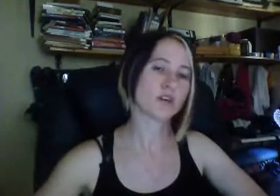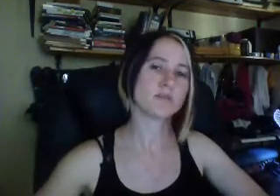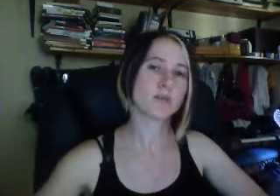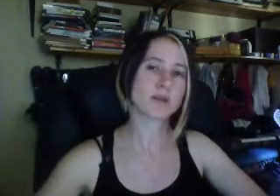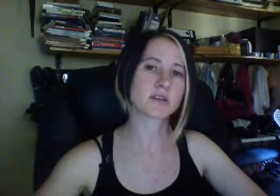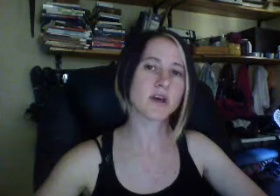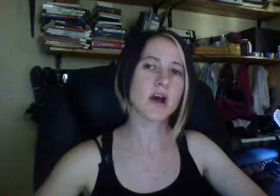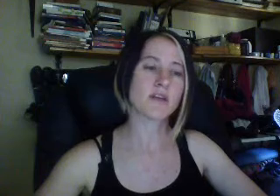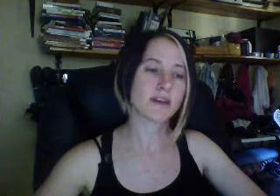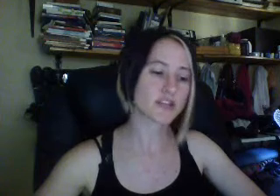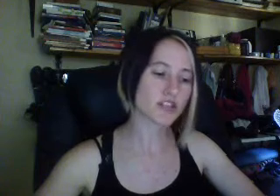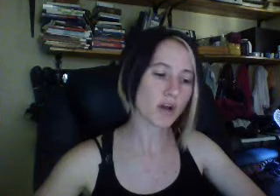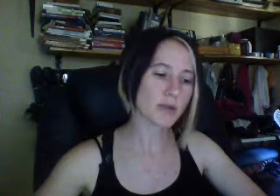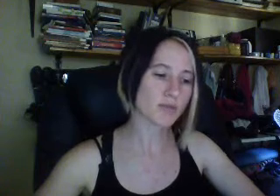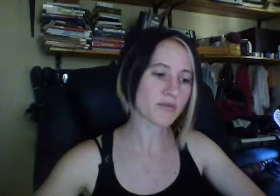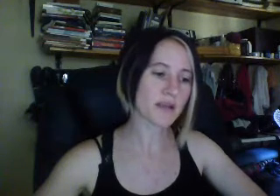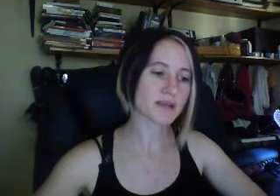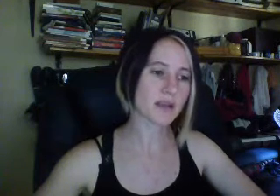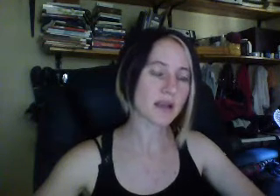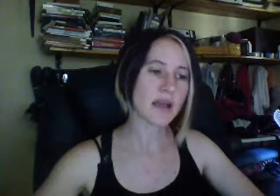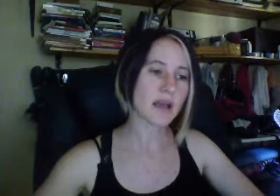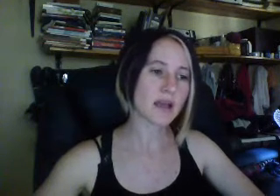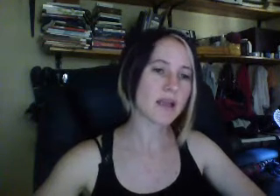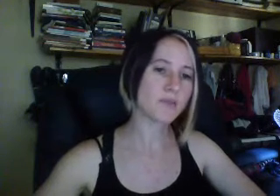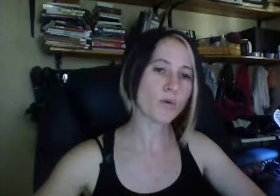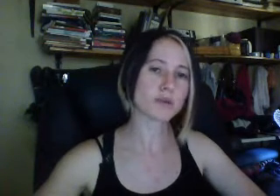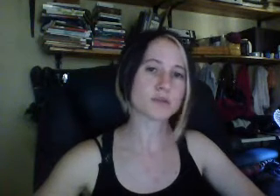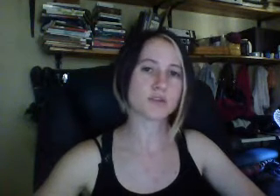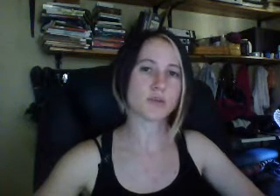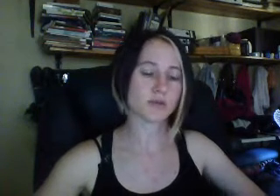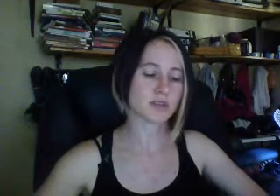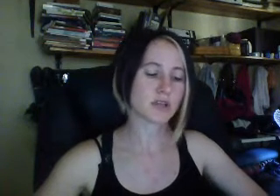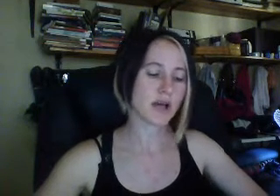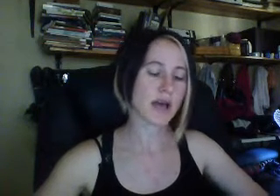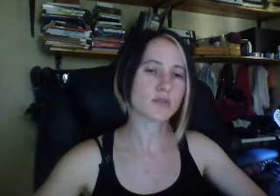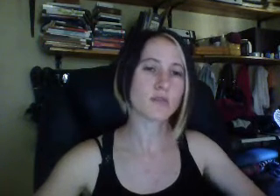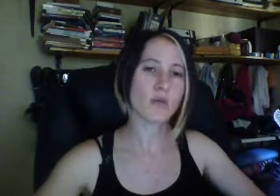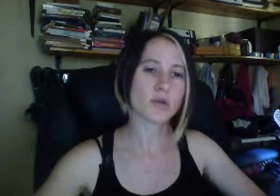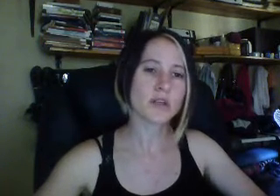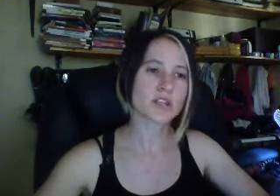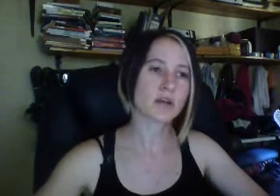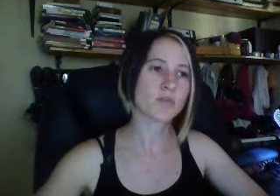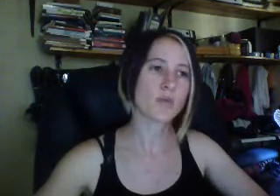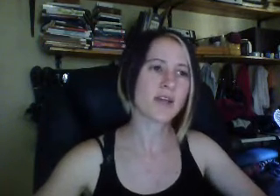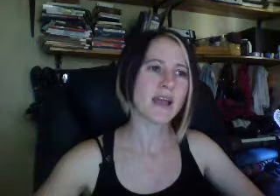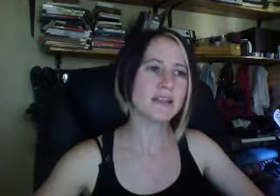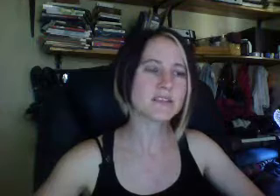starting point of actually stopping and preventing any porn industry, whether it's adult porn, child porn, any